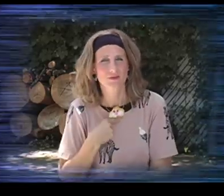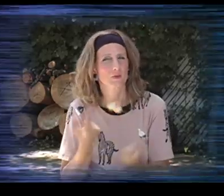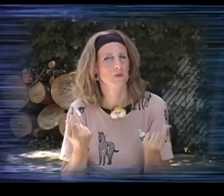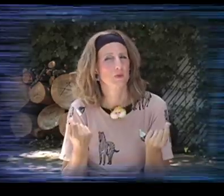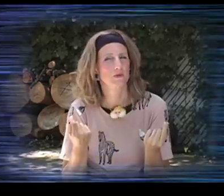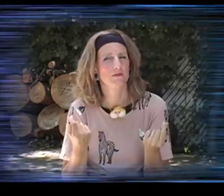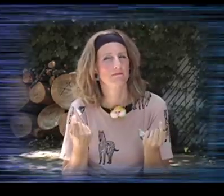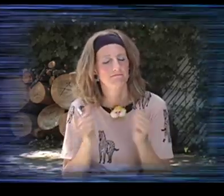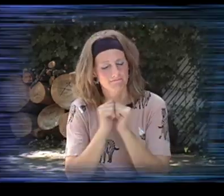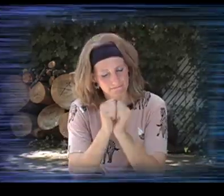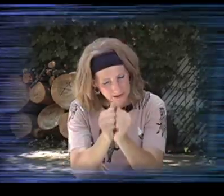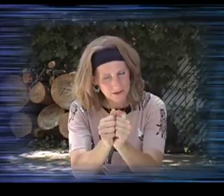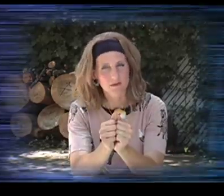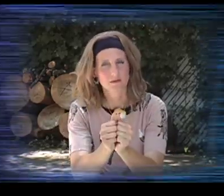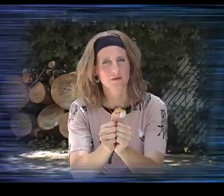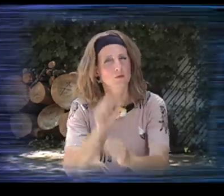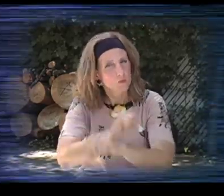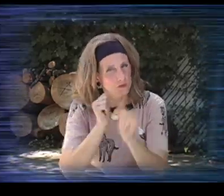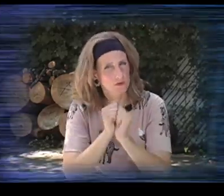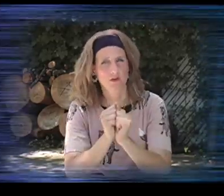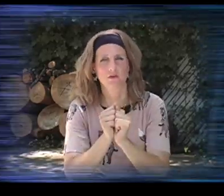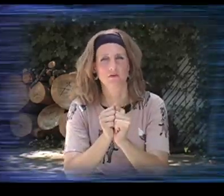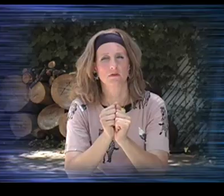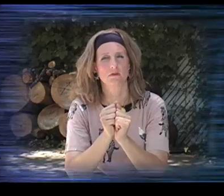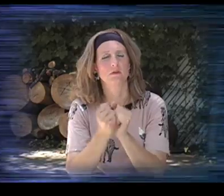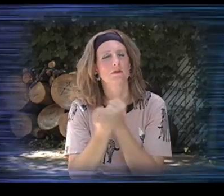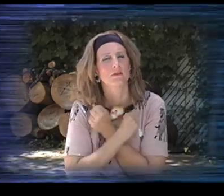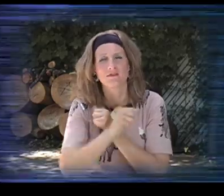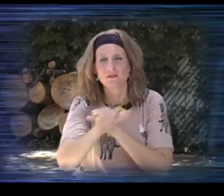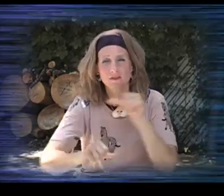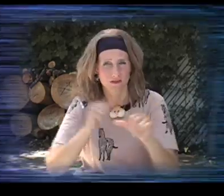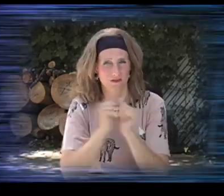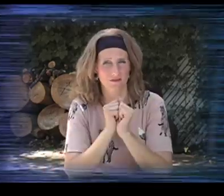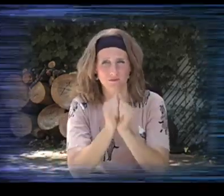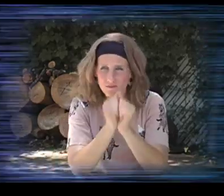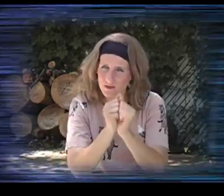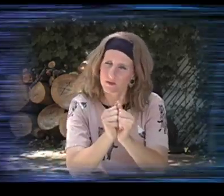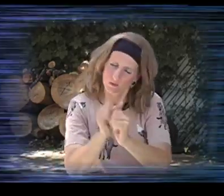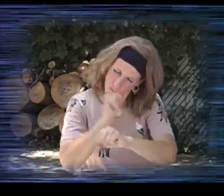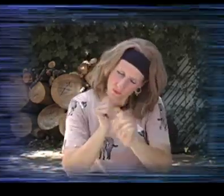Jesus wants you and I to be together to work together to love each other to be together